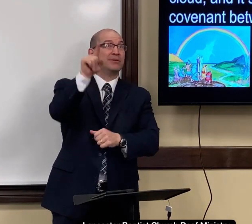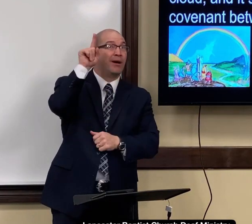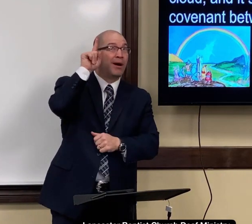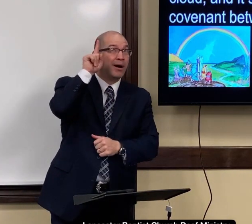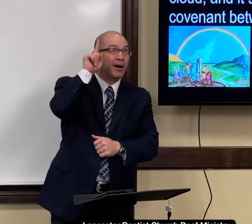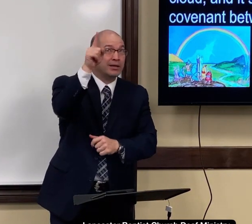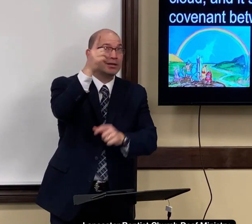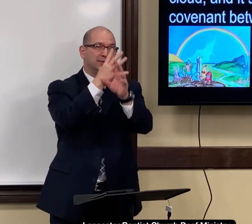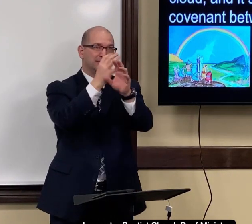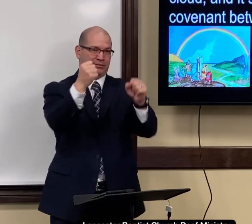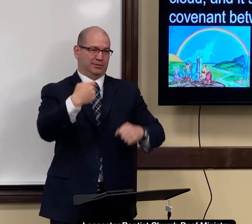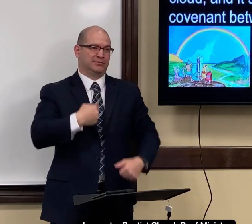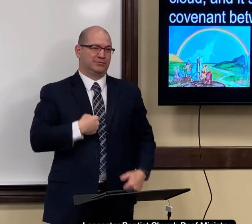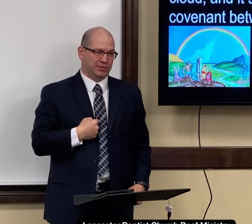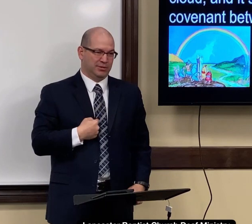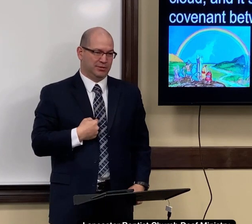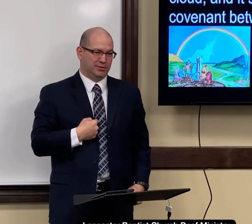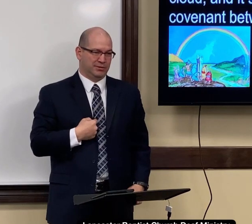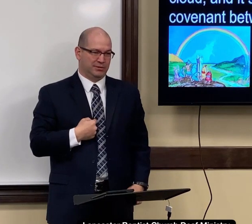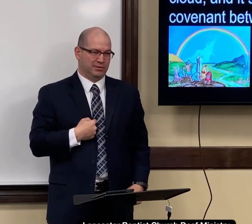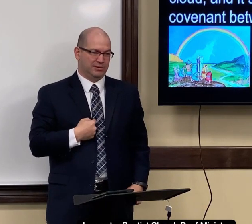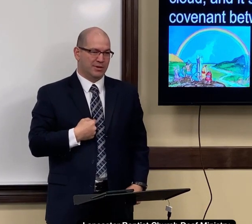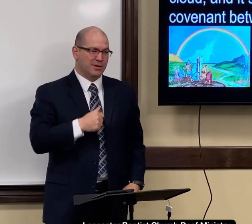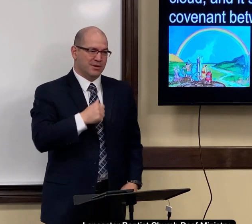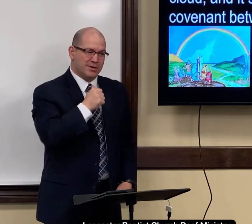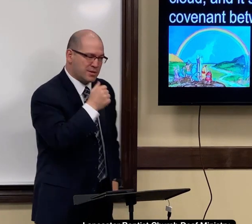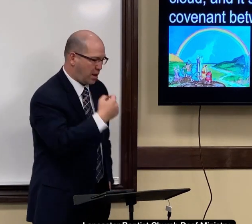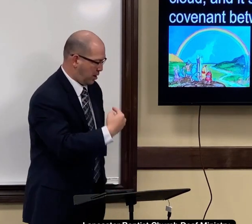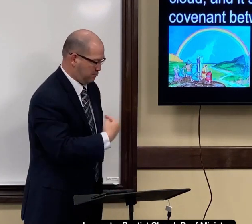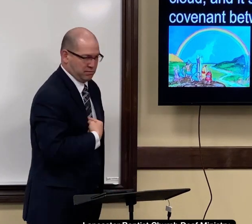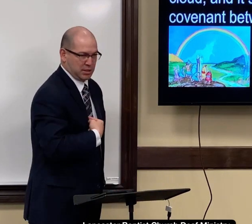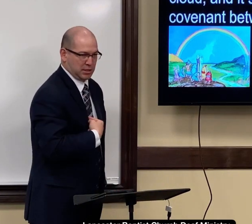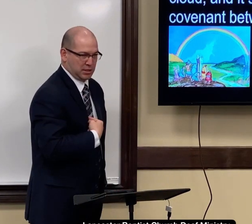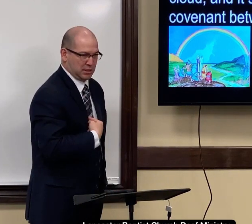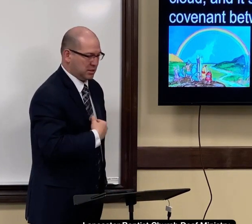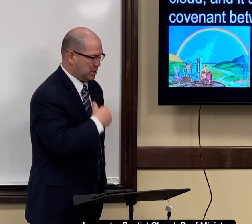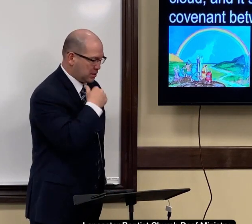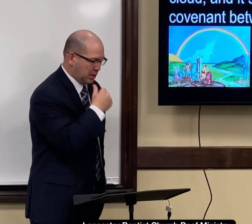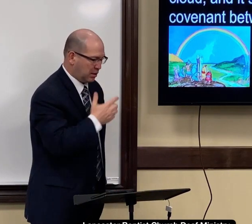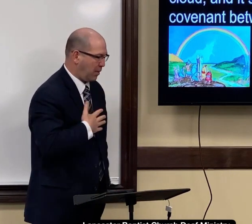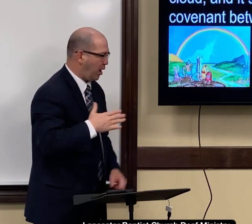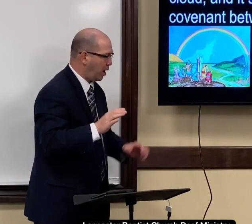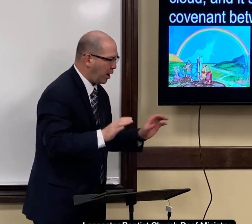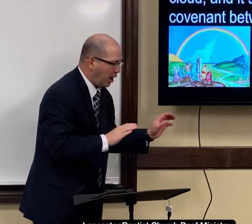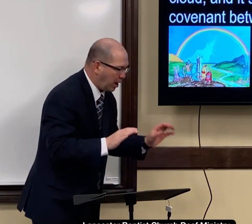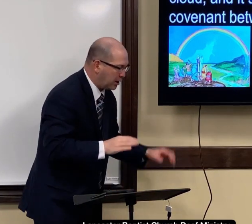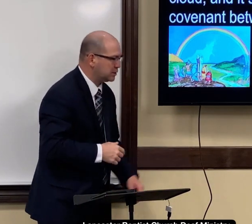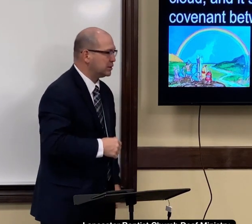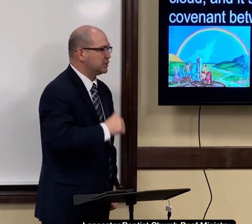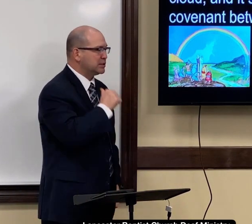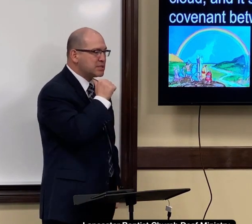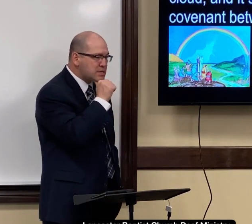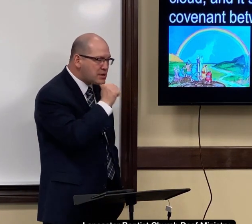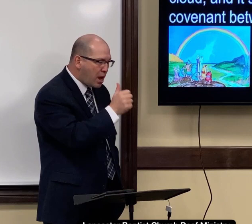that jesus himself saves me not me myself not anything that i've done